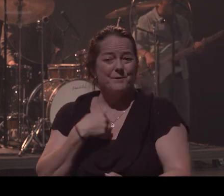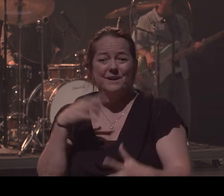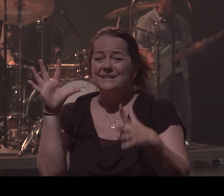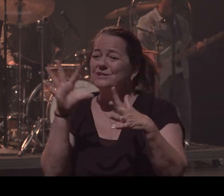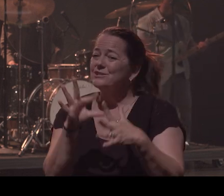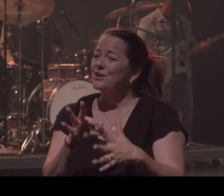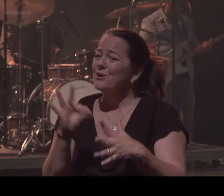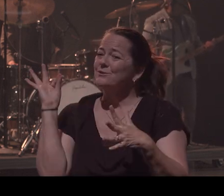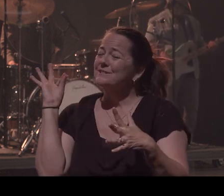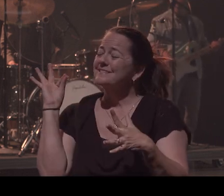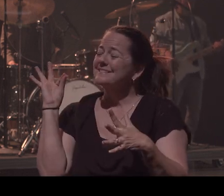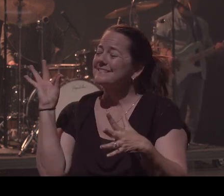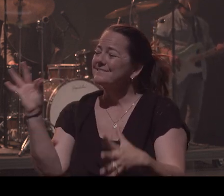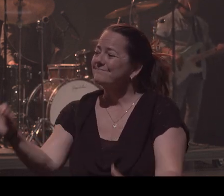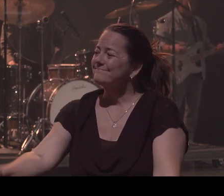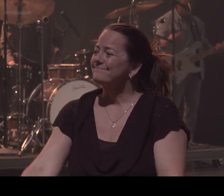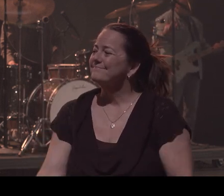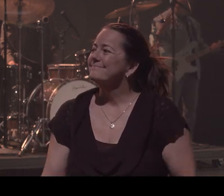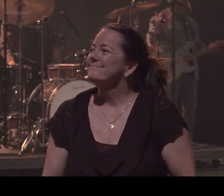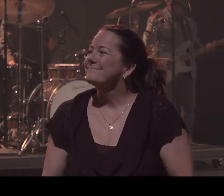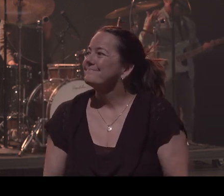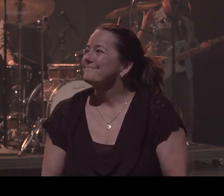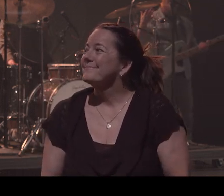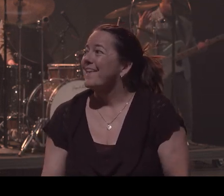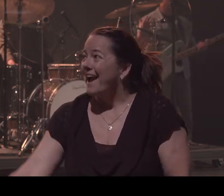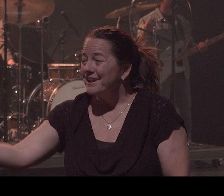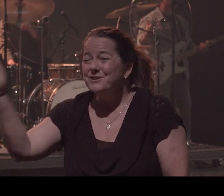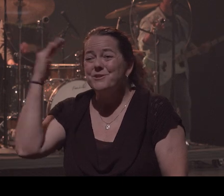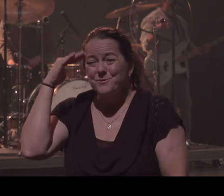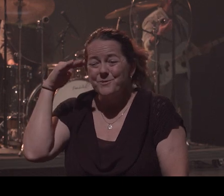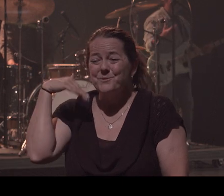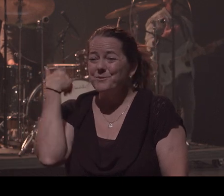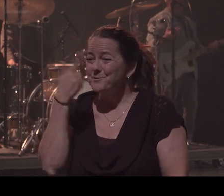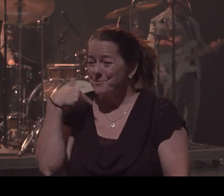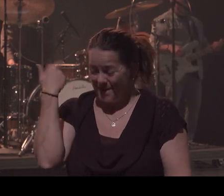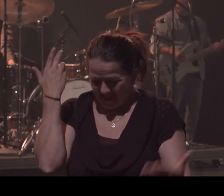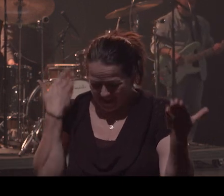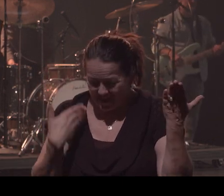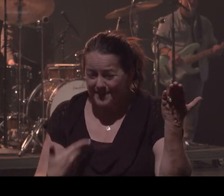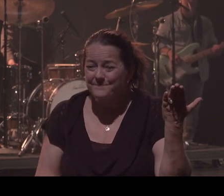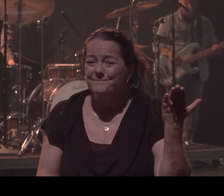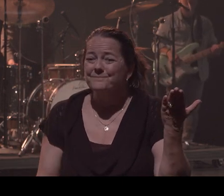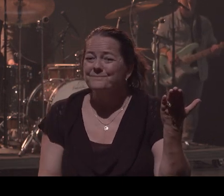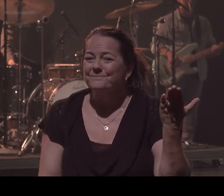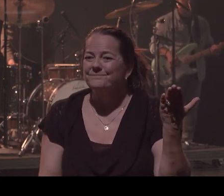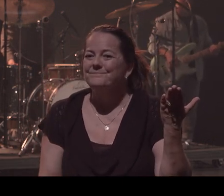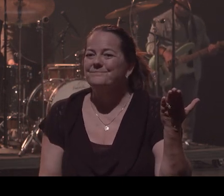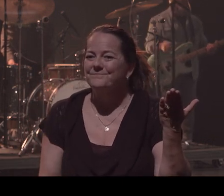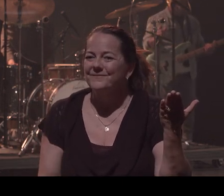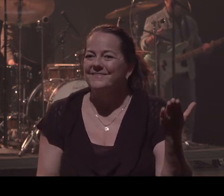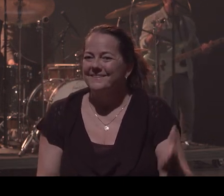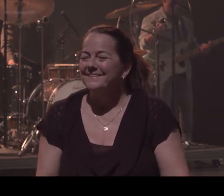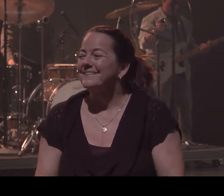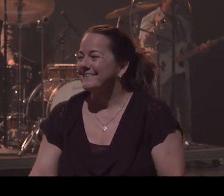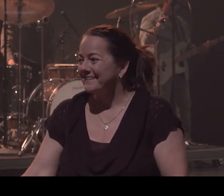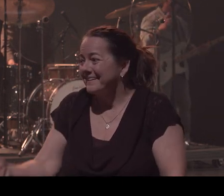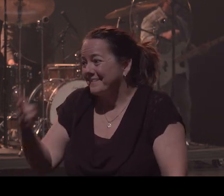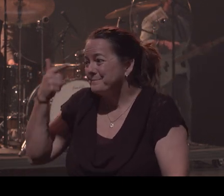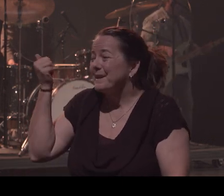chosen tell Him I know who I am because I know what you've spoken